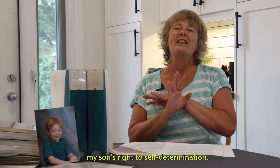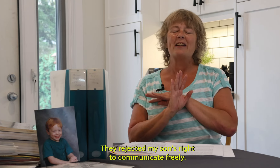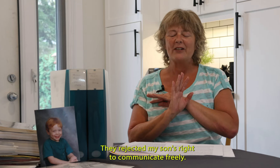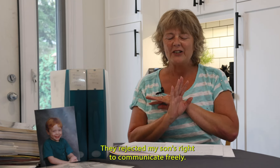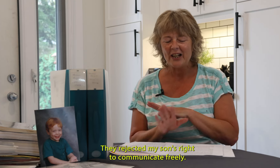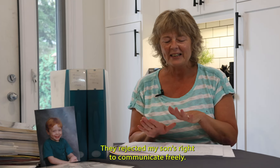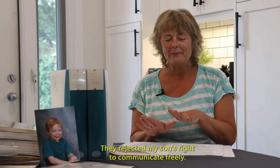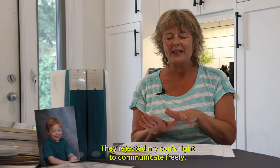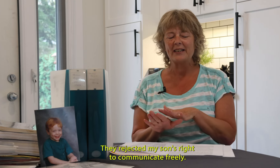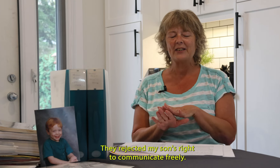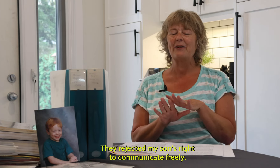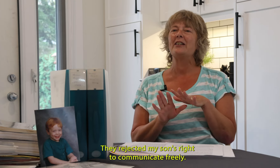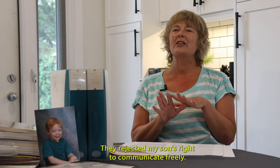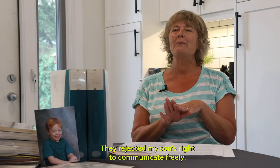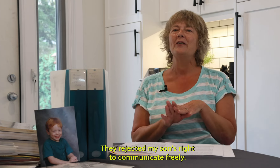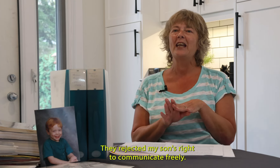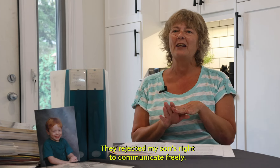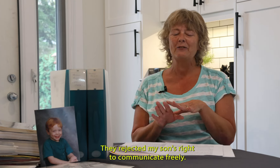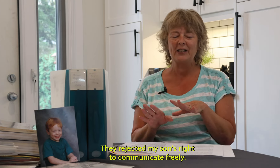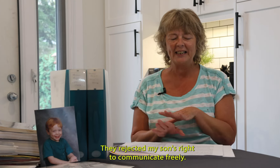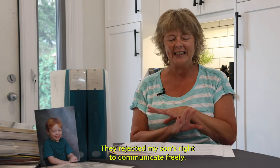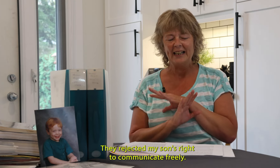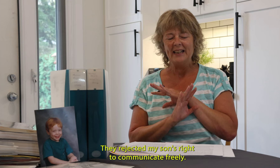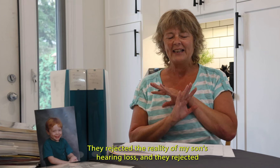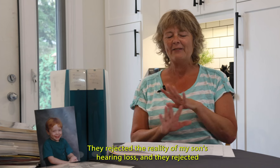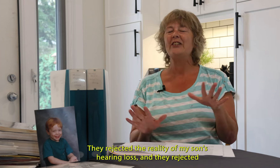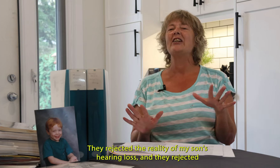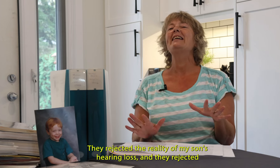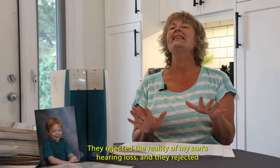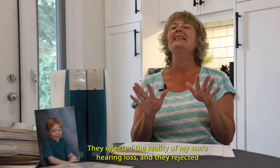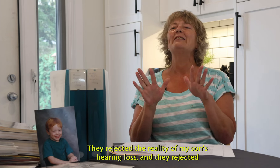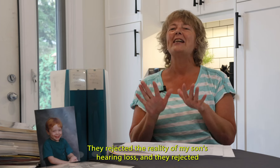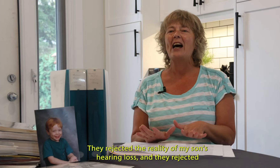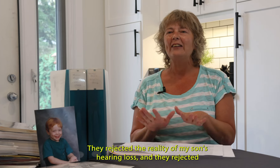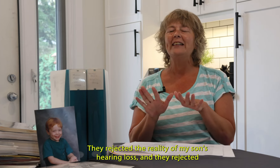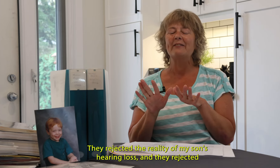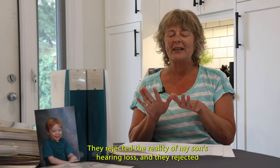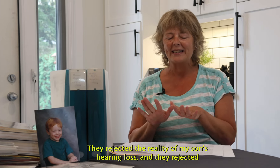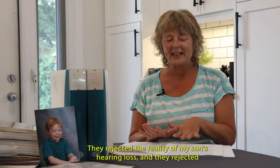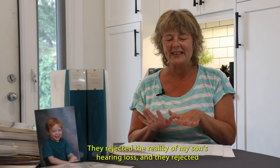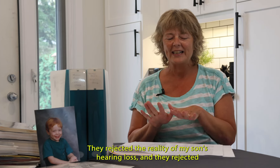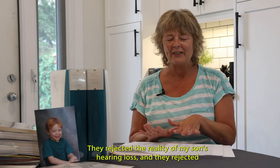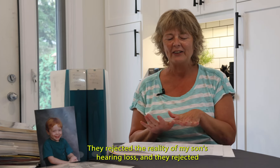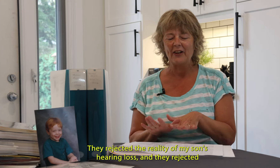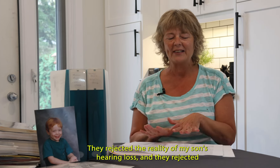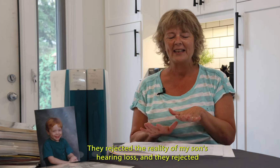They rejected my son's right to communicate freely. They rejected the reality of my son's hearing loss.